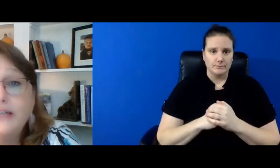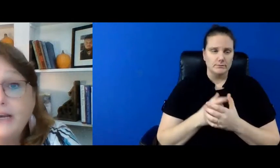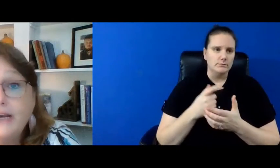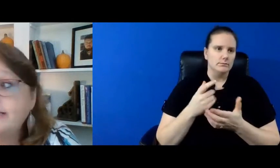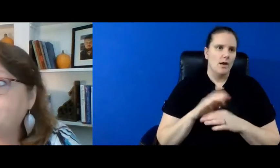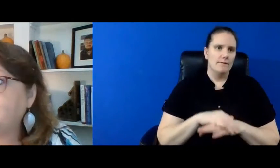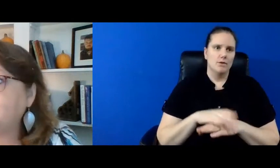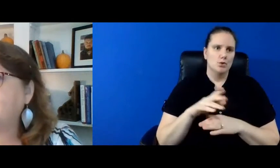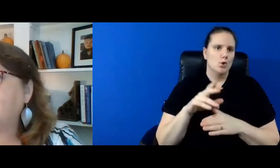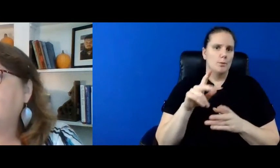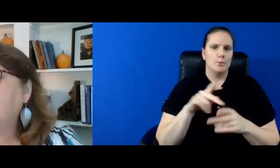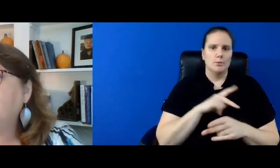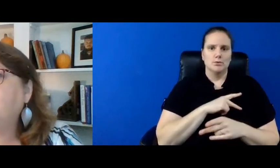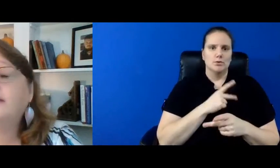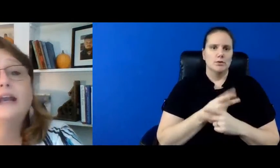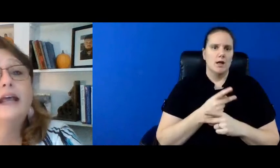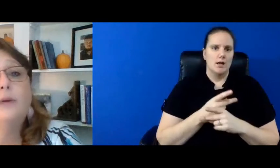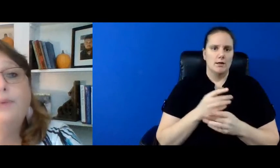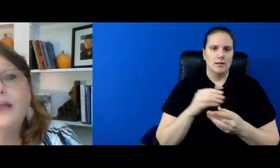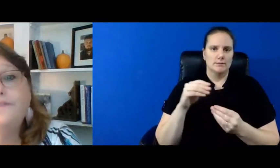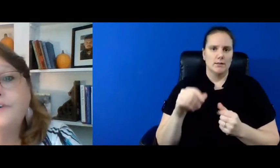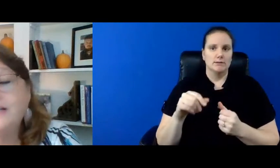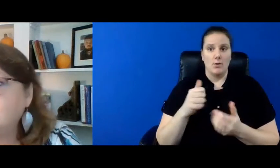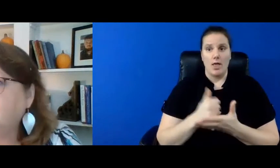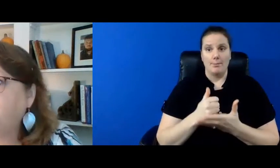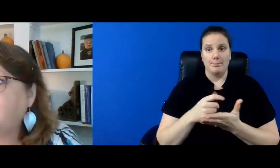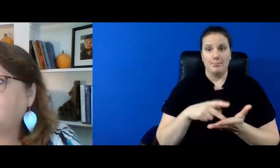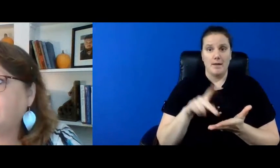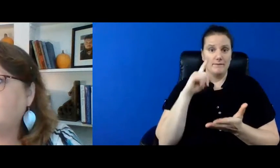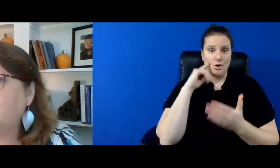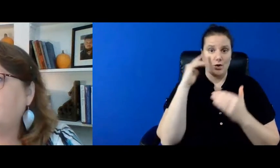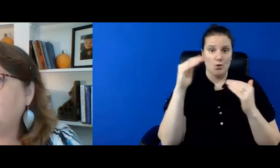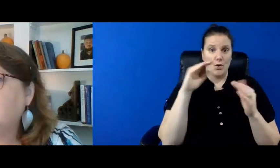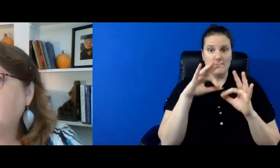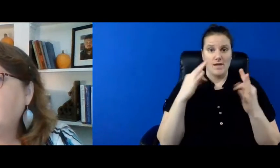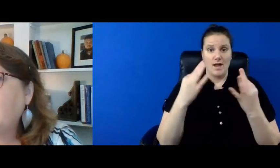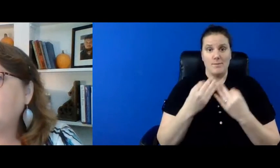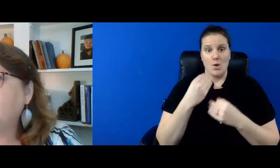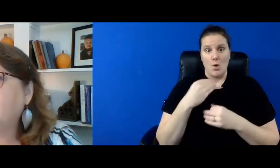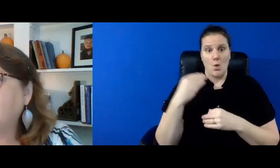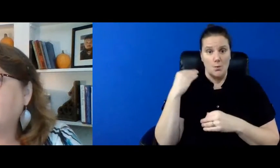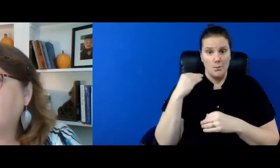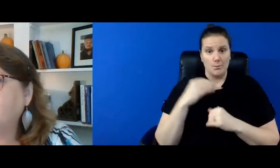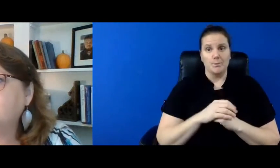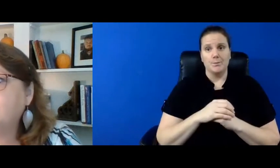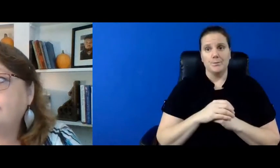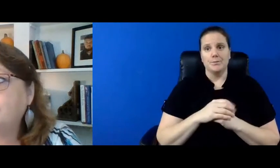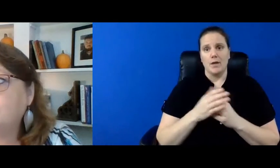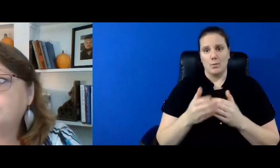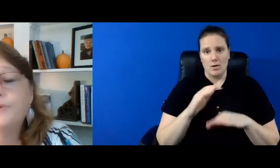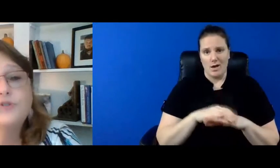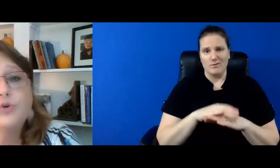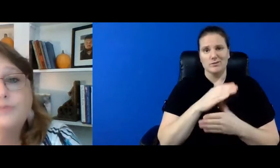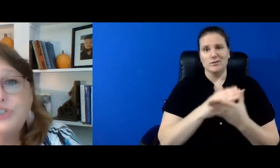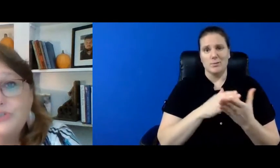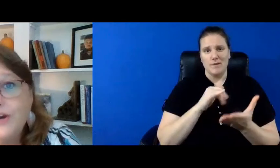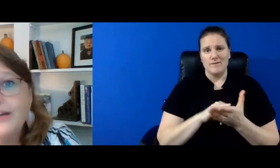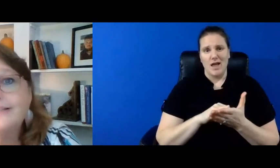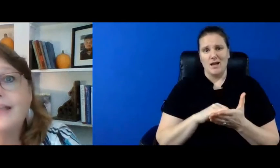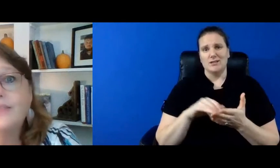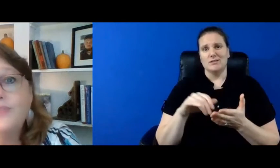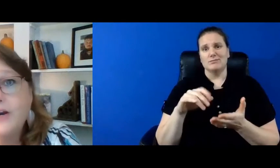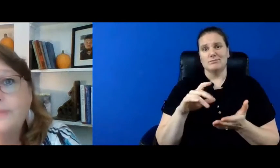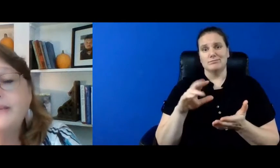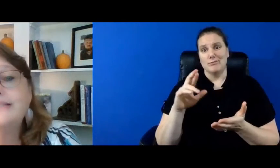personal care expense they're going to help pay for an adult family home and they're going to cover some of those prescription